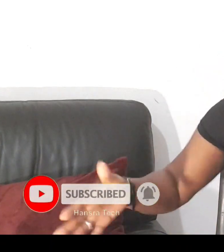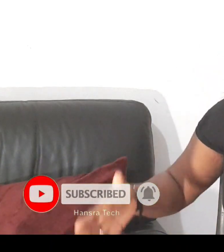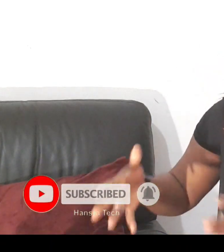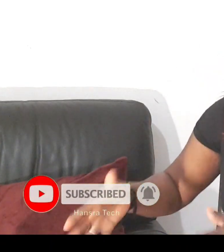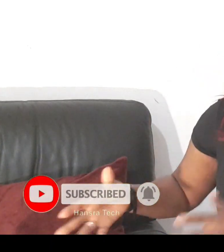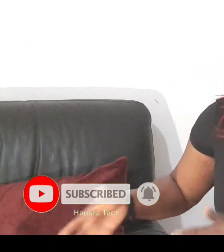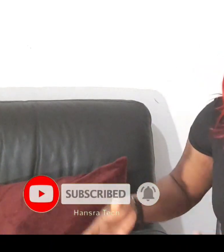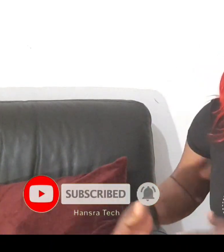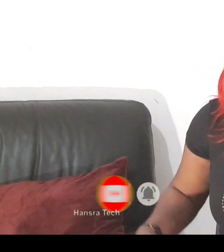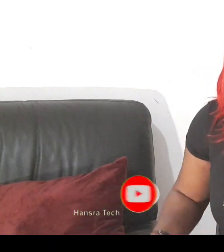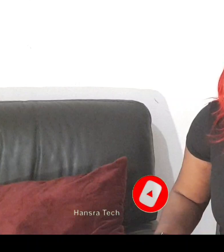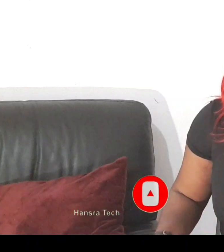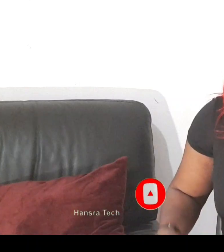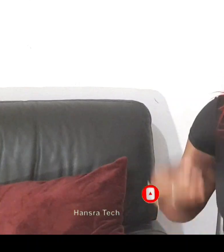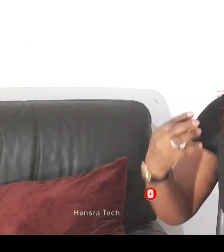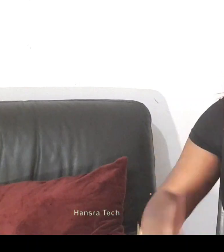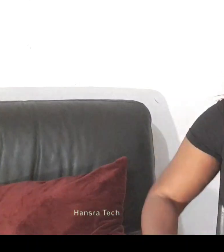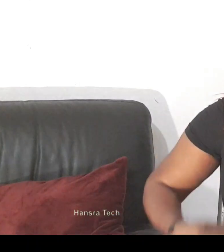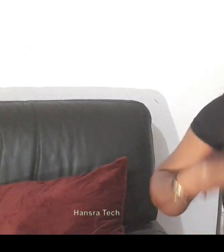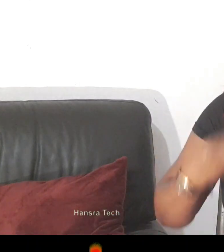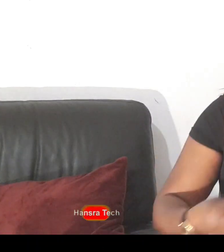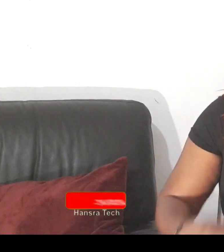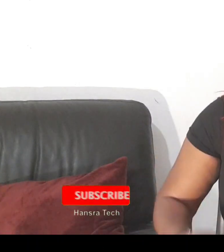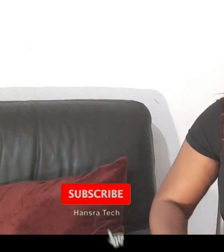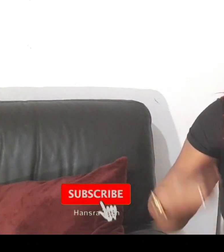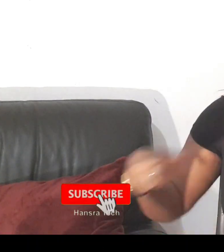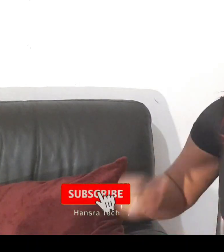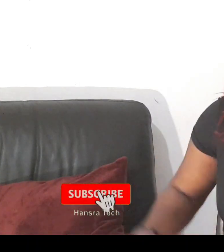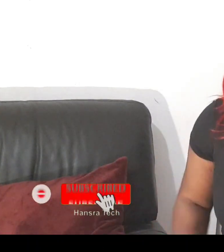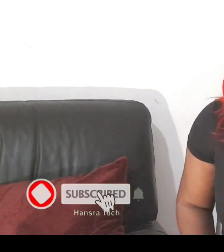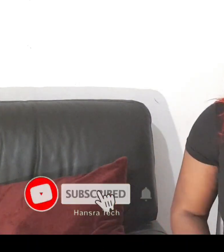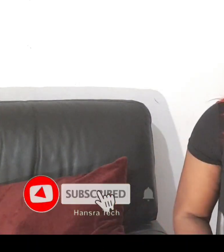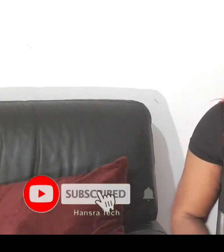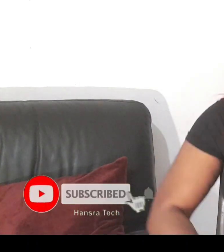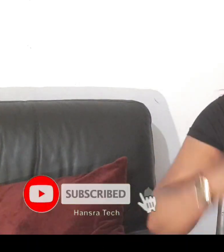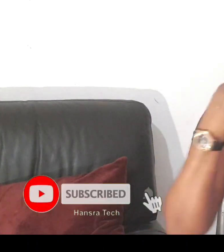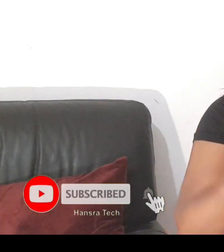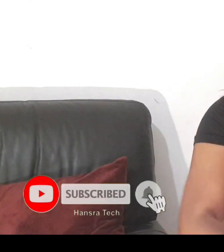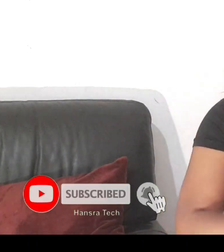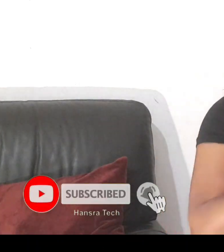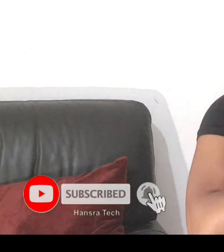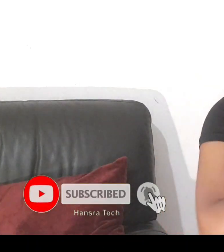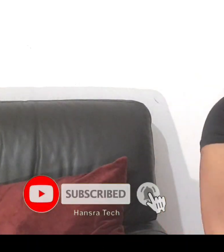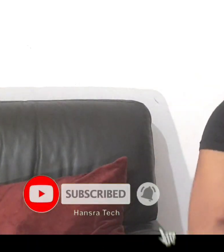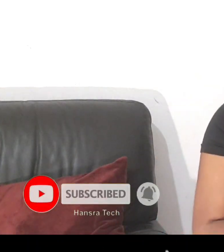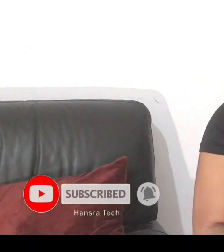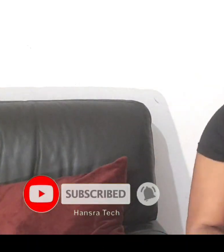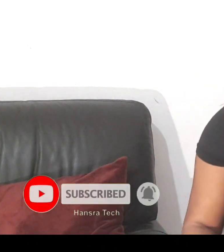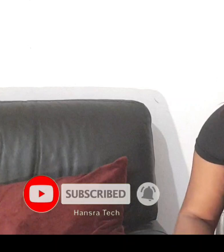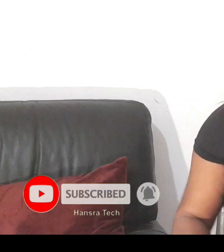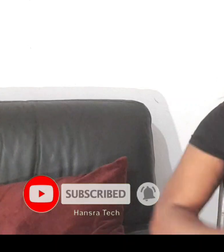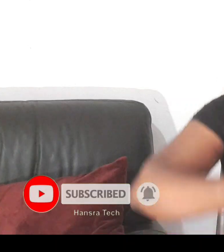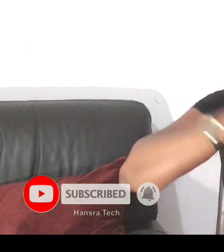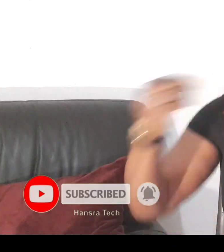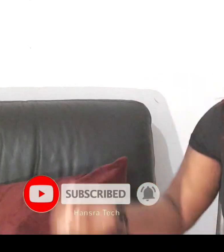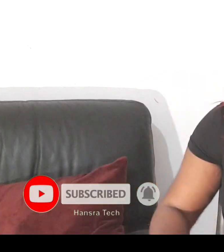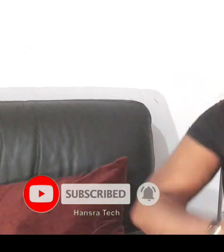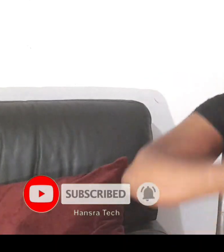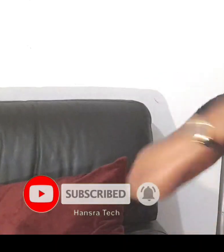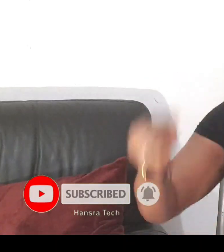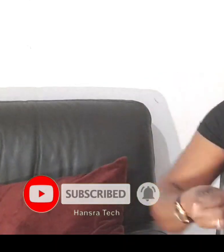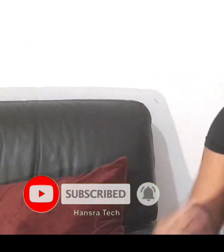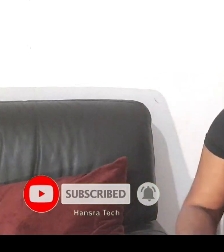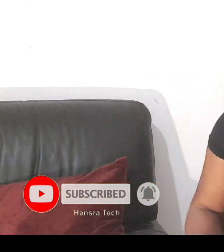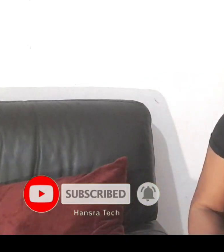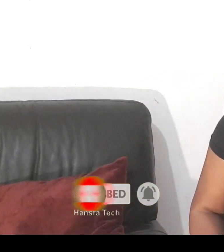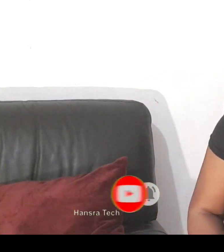creates car by himself the team motivates the minister of education but we have those kind of people in nigeria is anybody